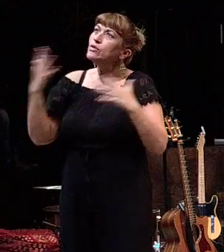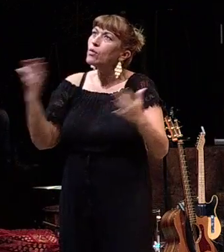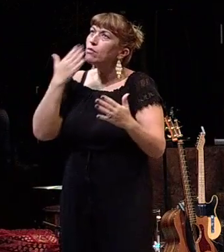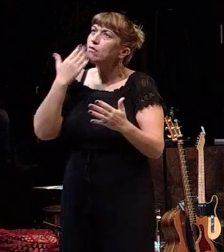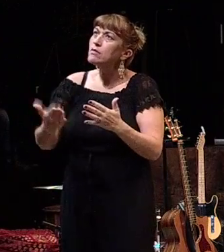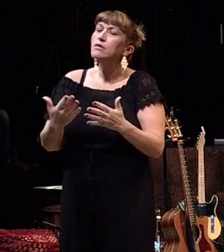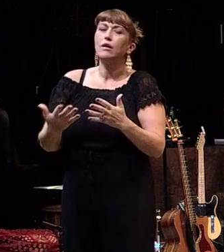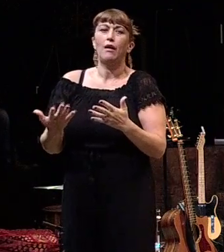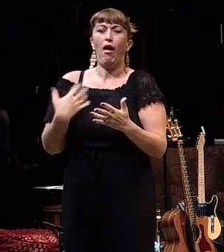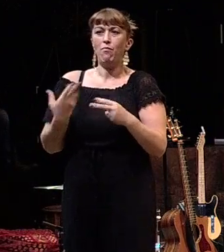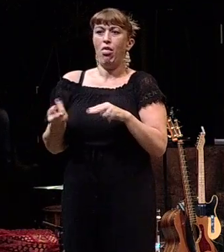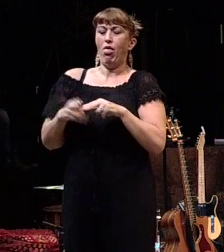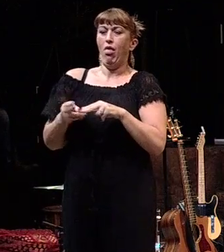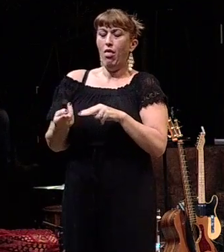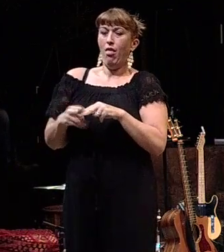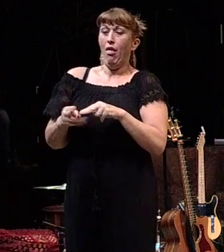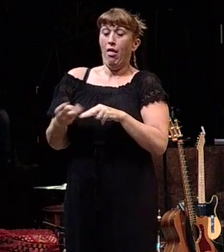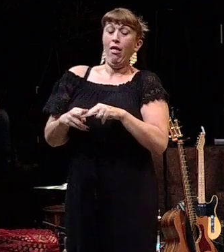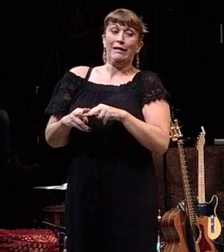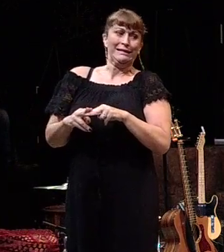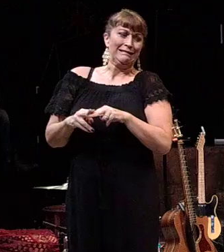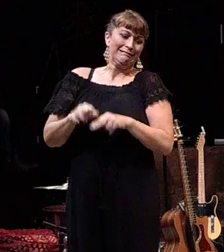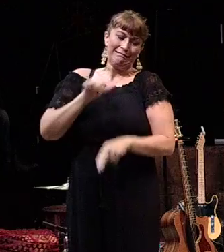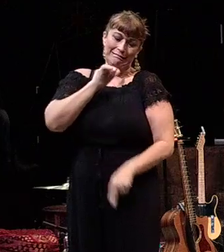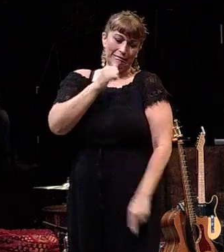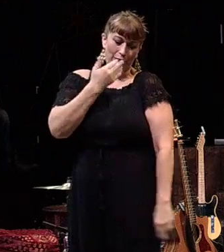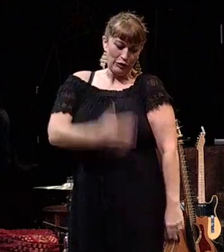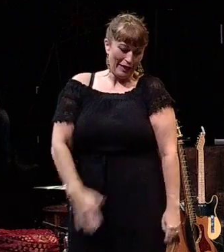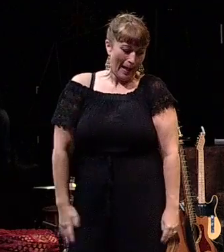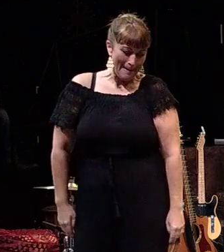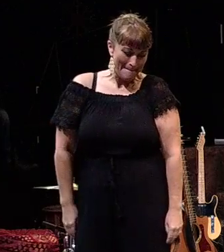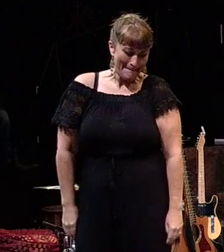good, I've actually been gaining weight and it's not good.